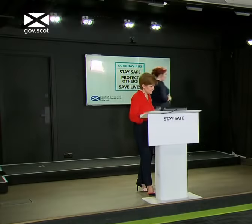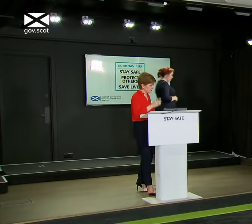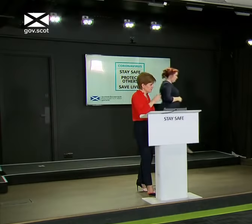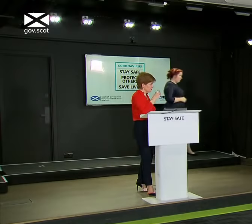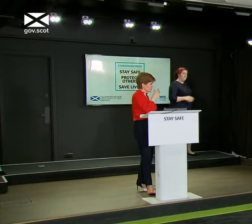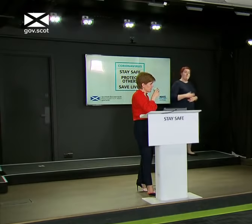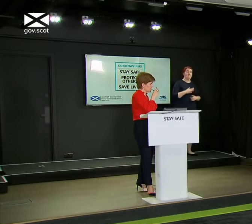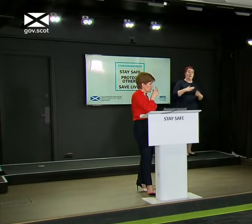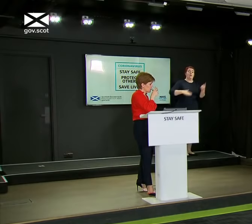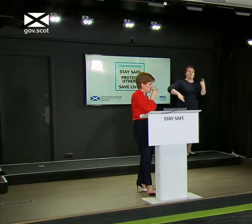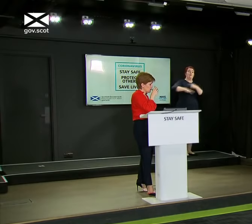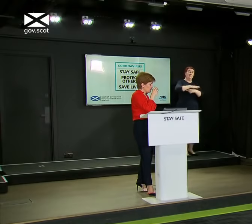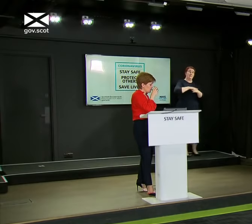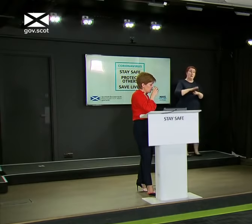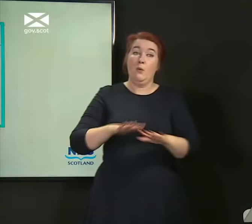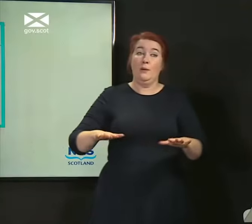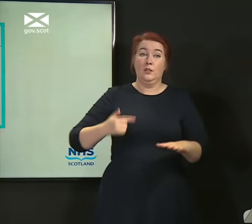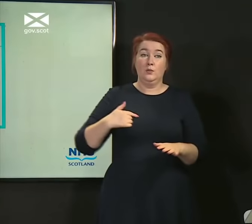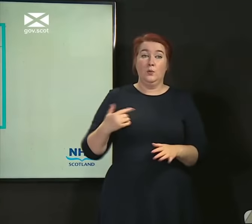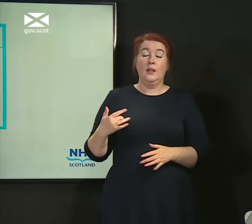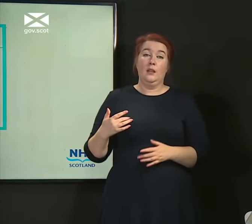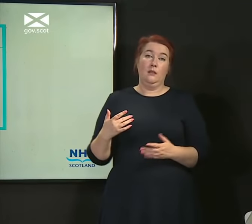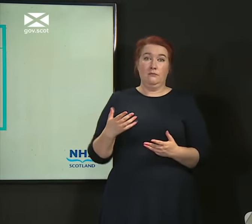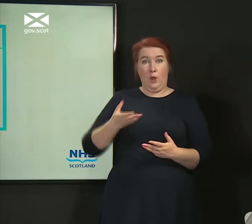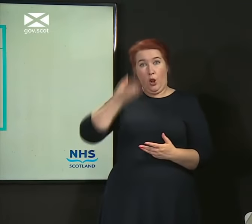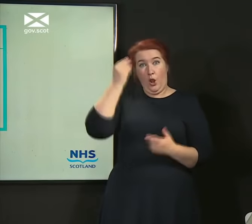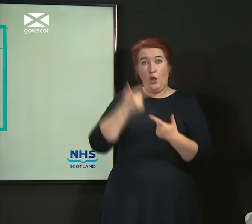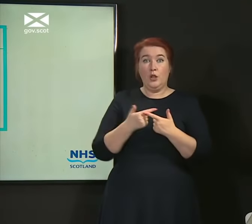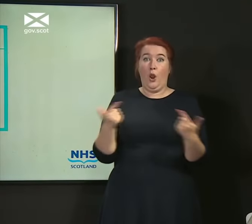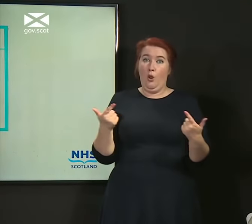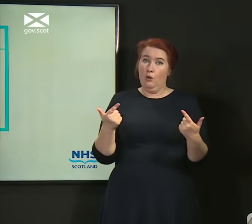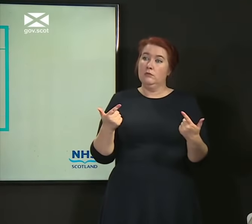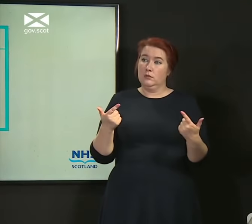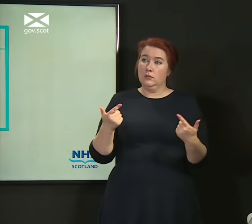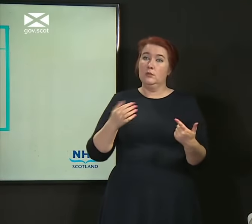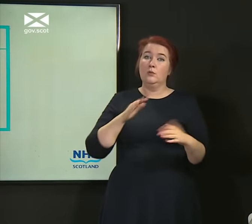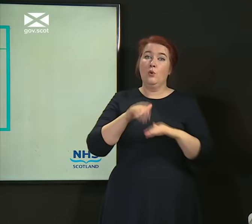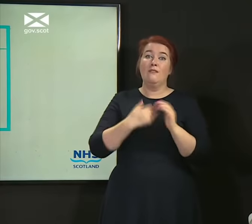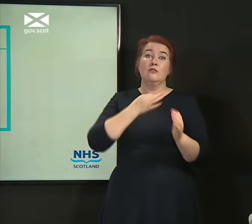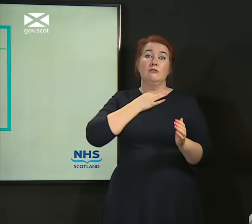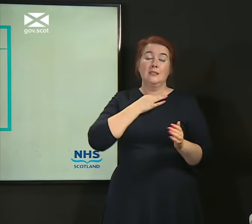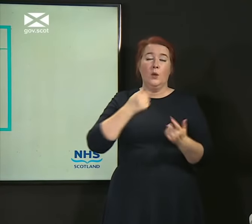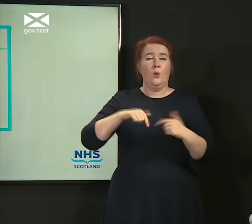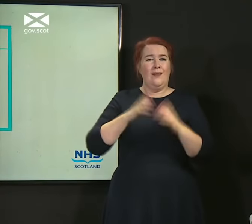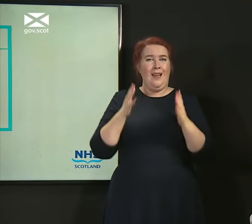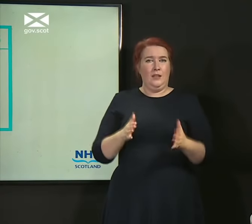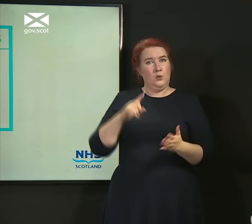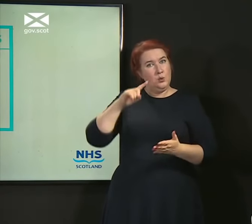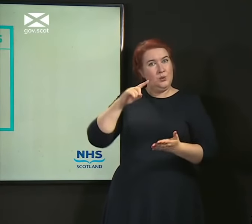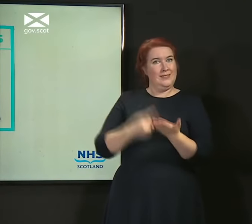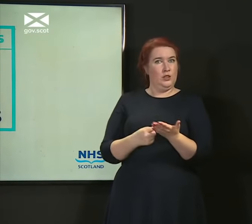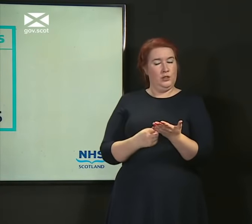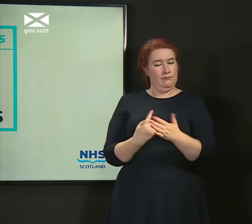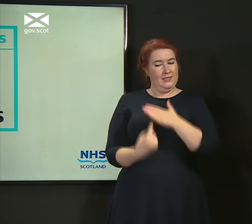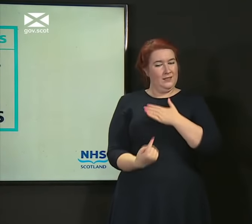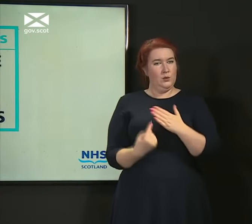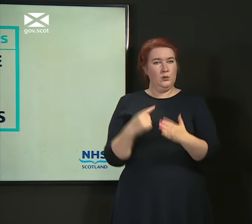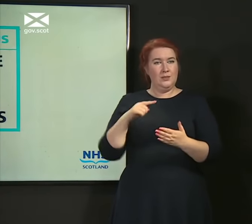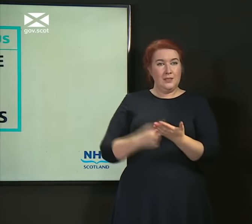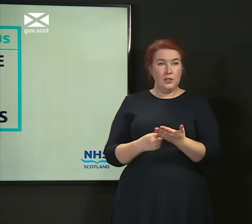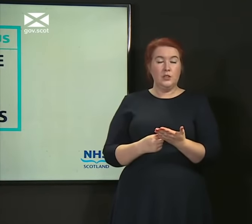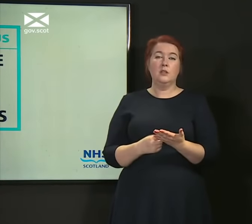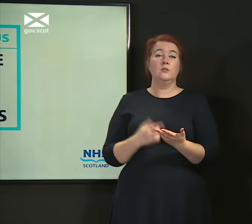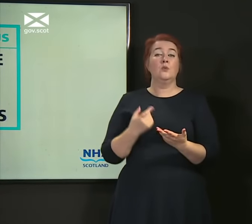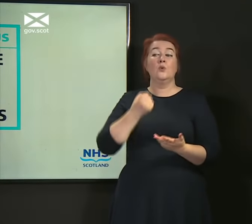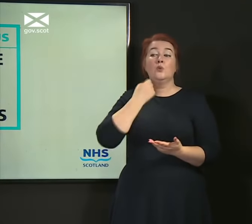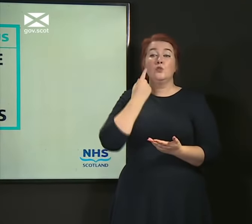about risk during this pandemic, unfortunately. And we've had to make choices as individuals and the government has had to make choices. So tomorrow, we